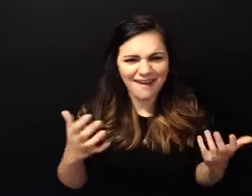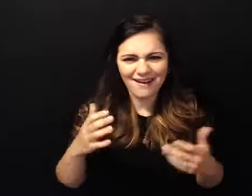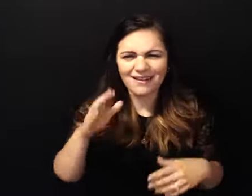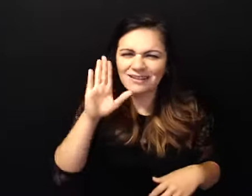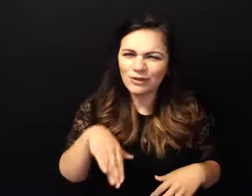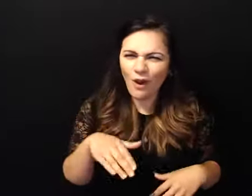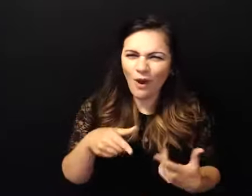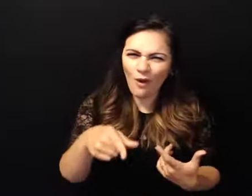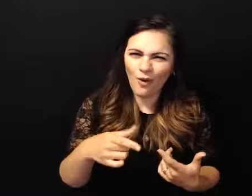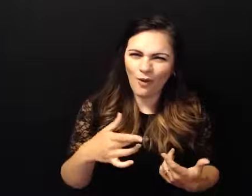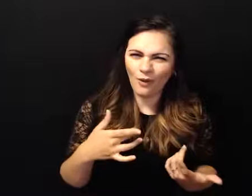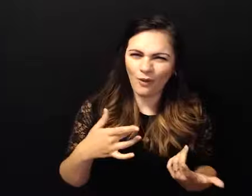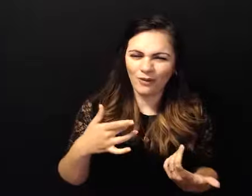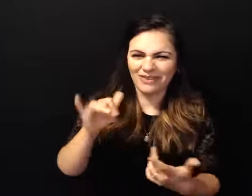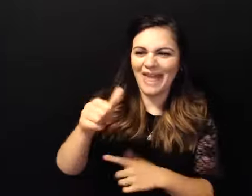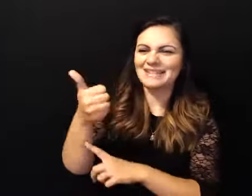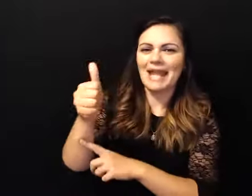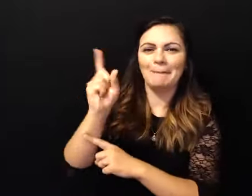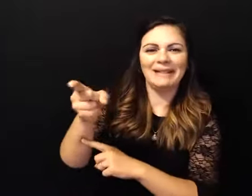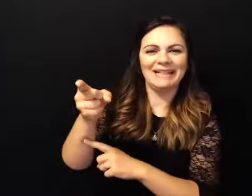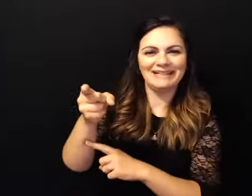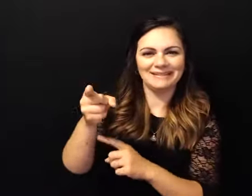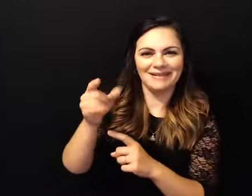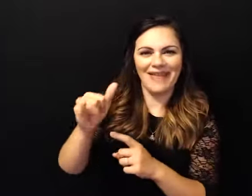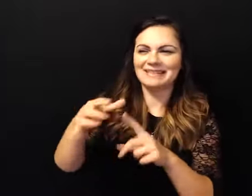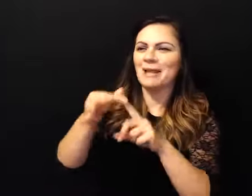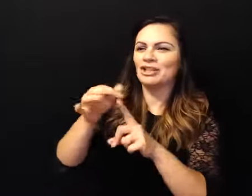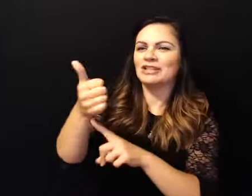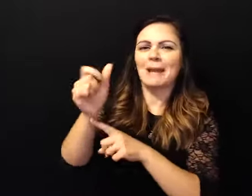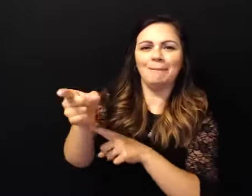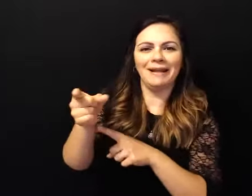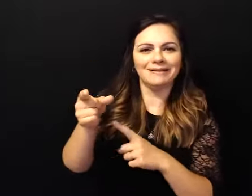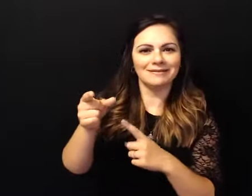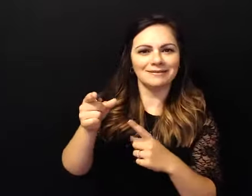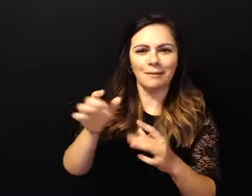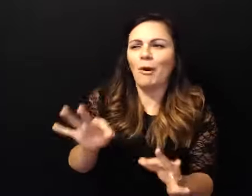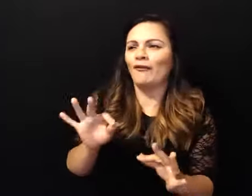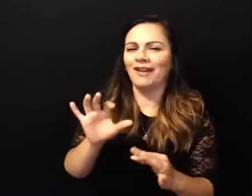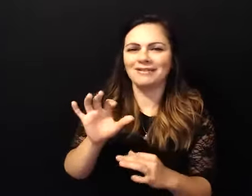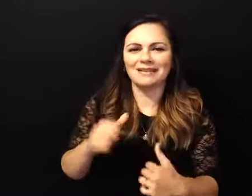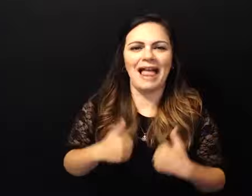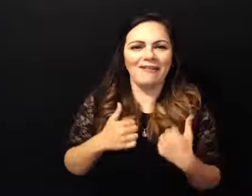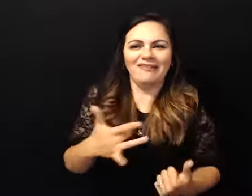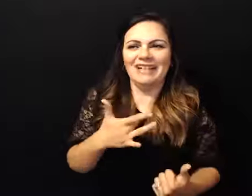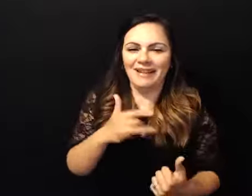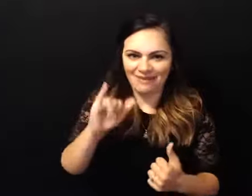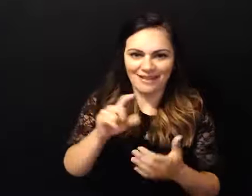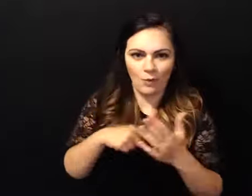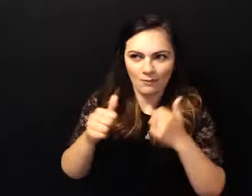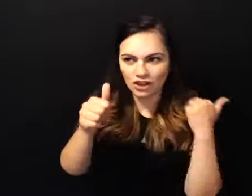chasing your whole life i have that 10 minutes of life couldn't be any better than it is right now and they all wanted to leave and i couldn't imagine